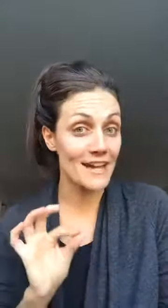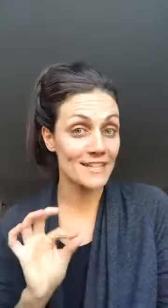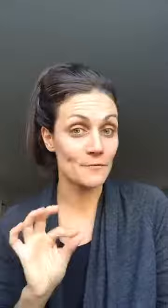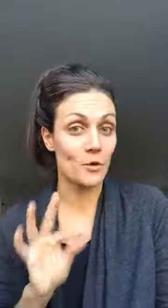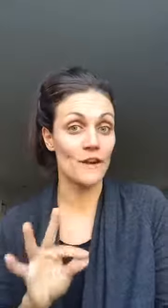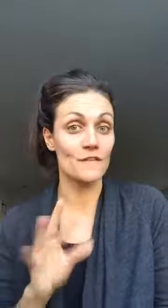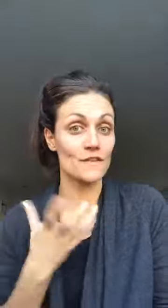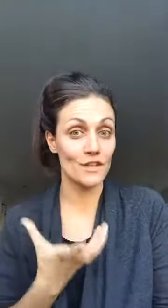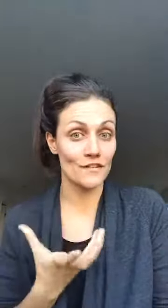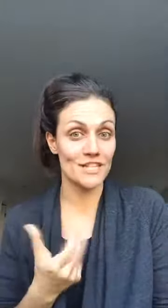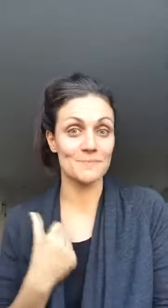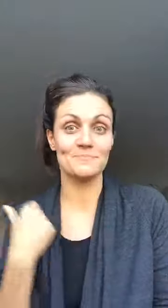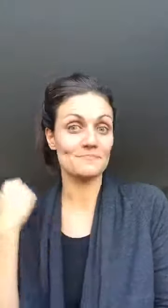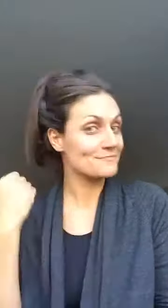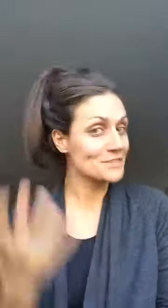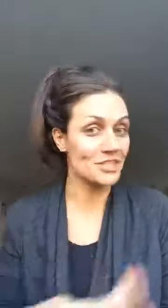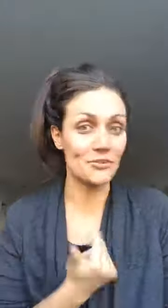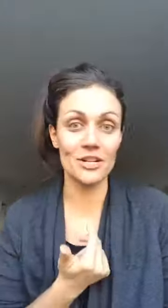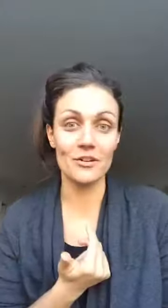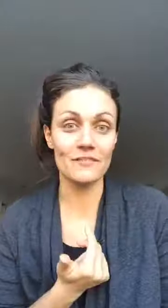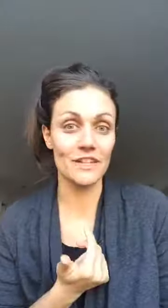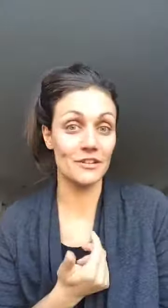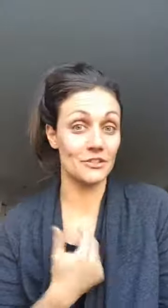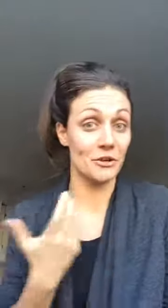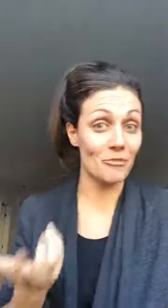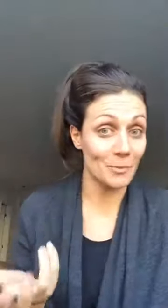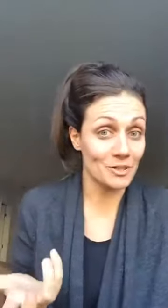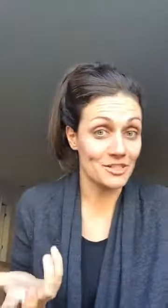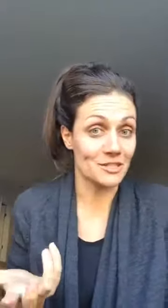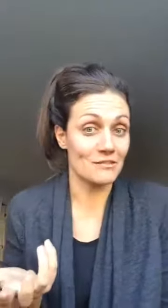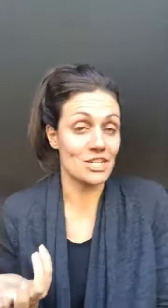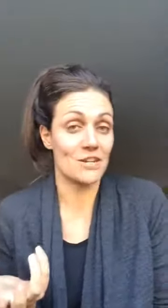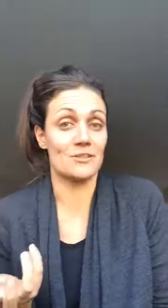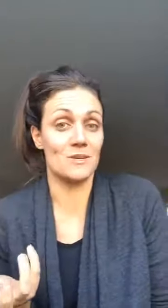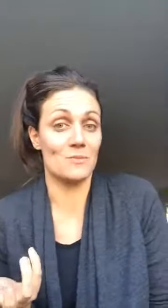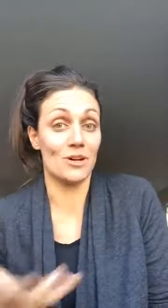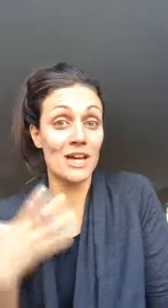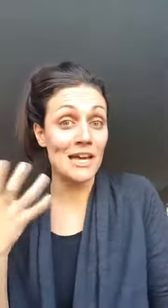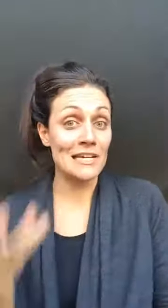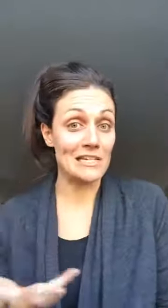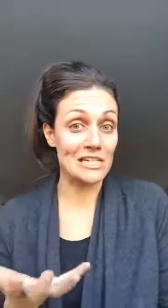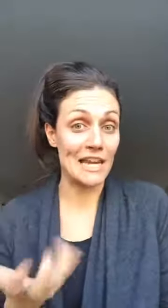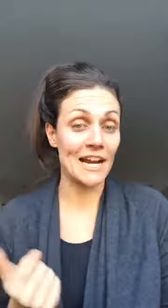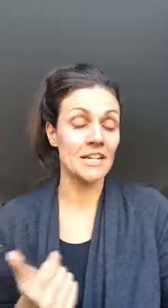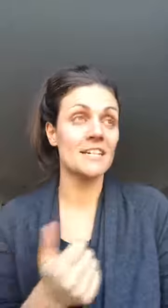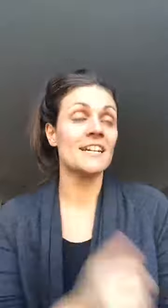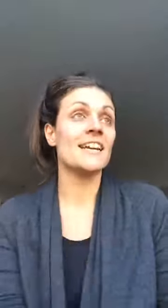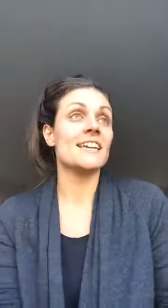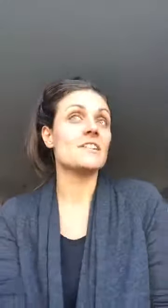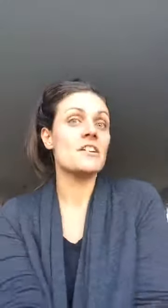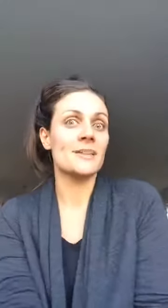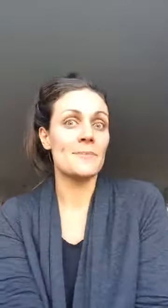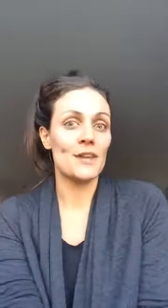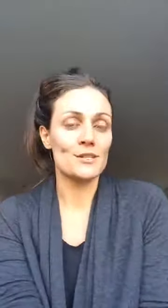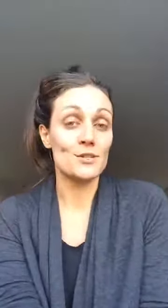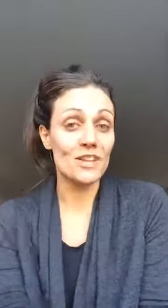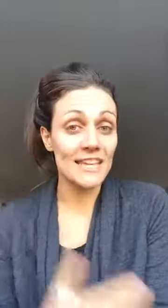for if you're nervous you don't want to go on video you don't want to personally reach out to people you're scared here are some things you can